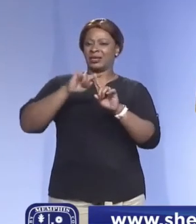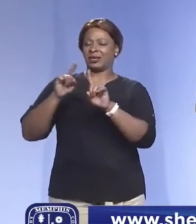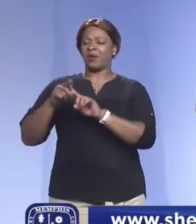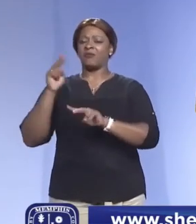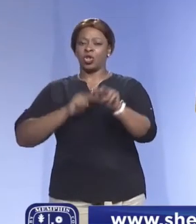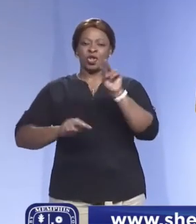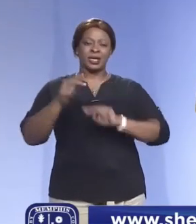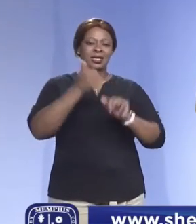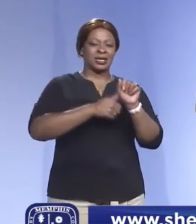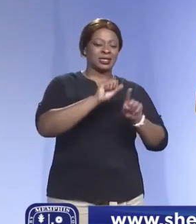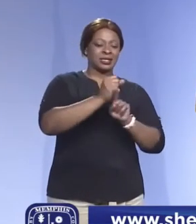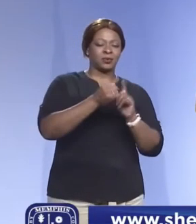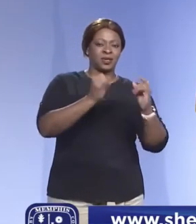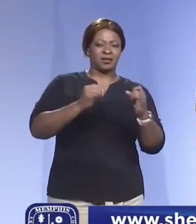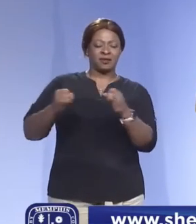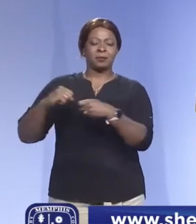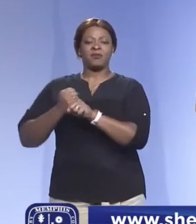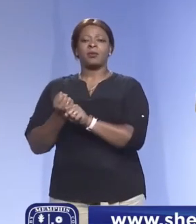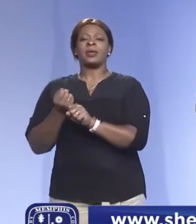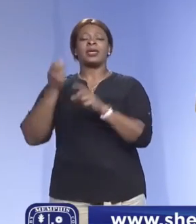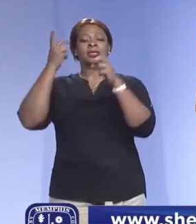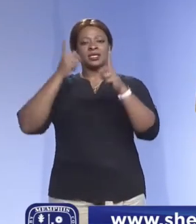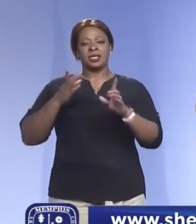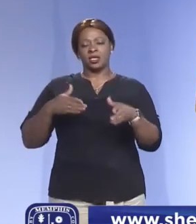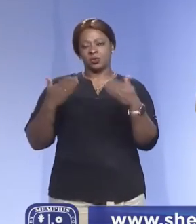before we made any specific decisions or recommendations.